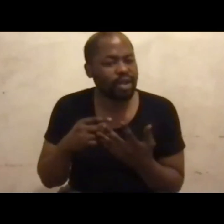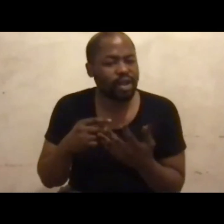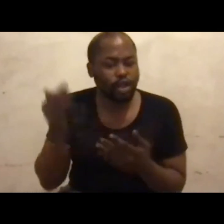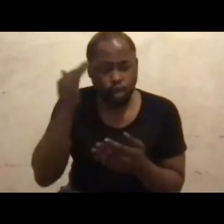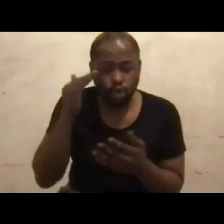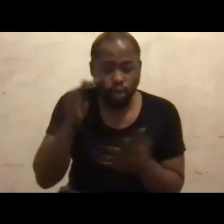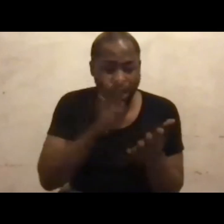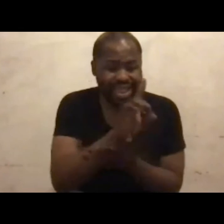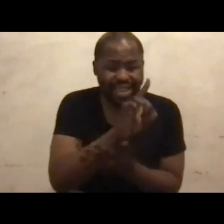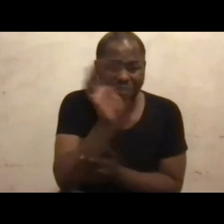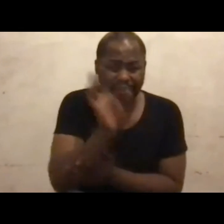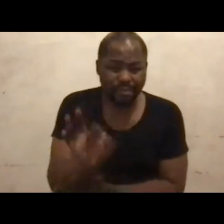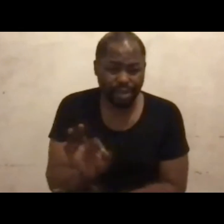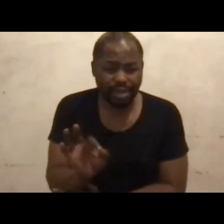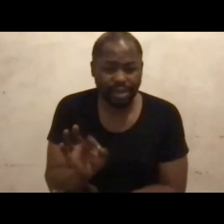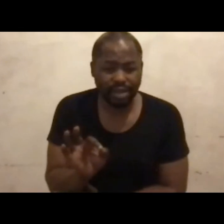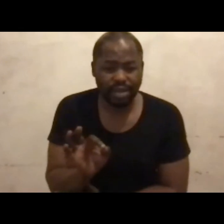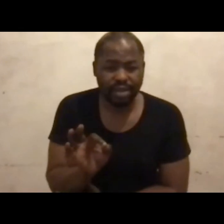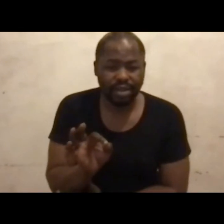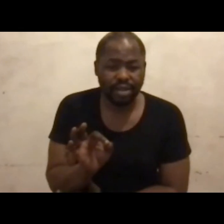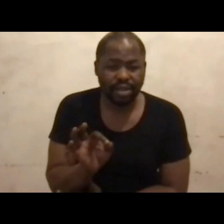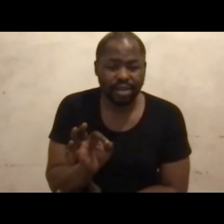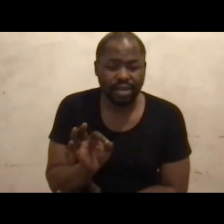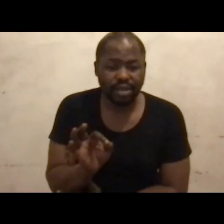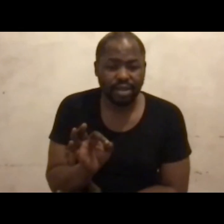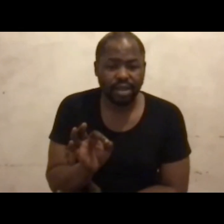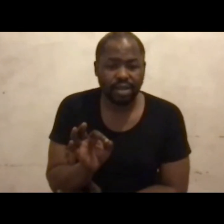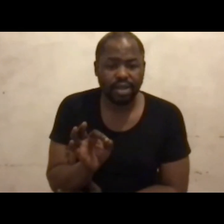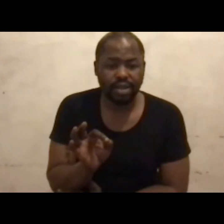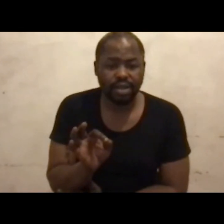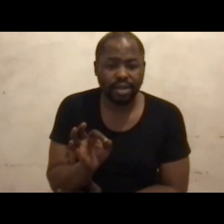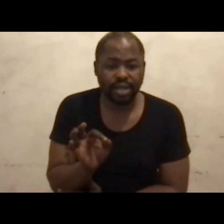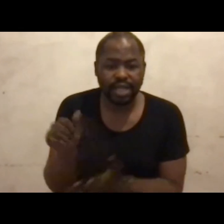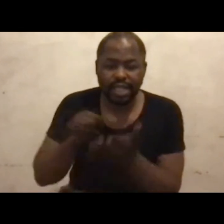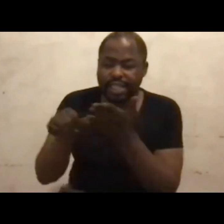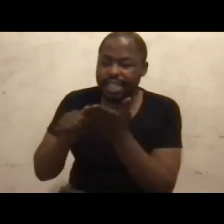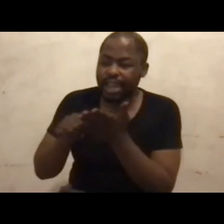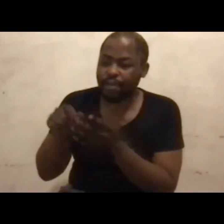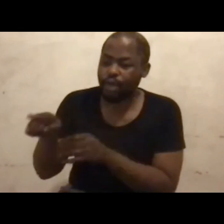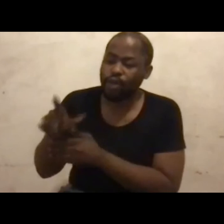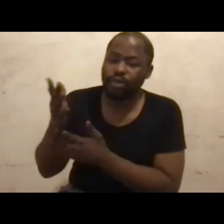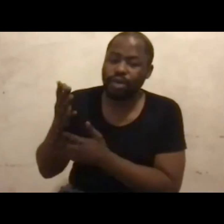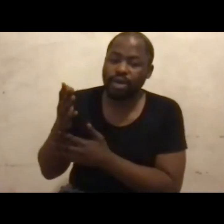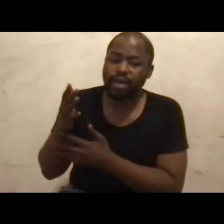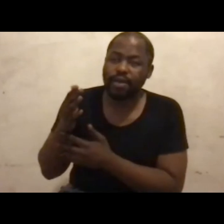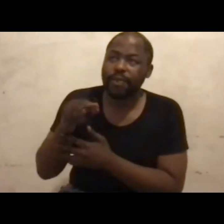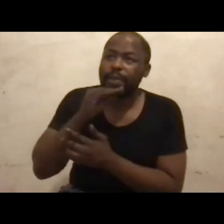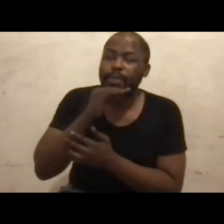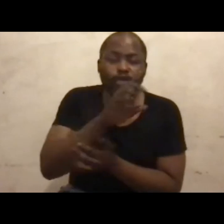a figure of the official opposition in South Africa? Your DAs and your